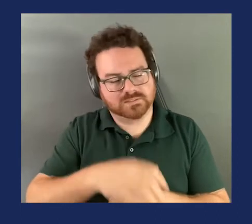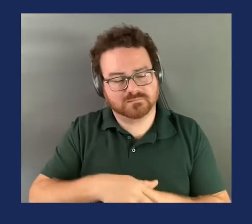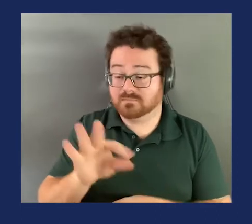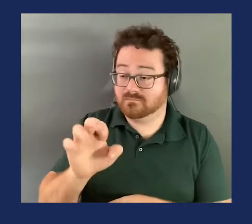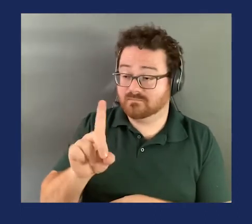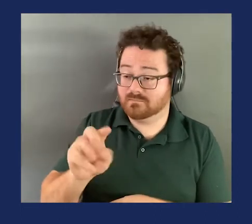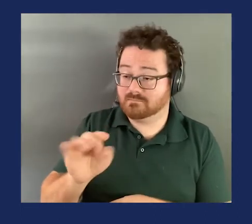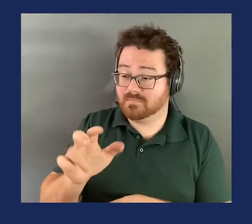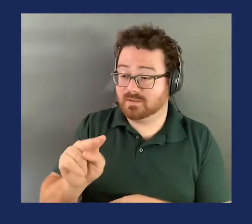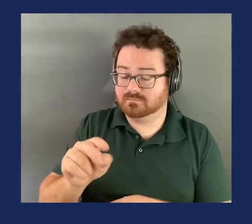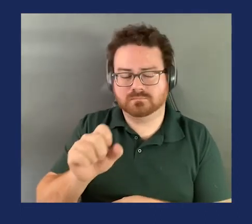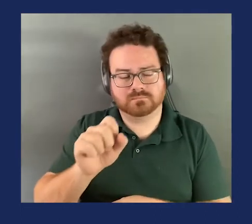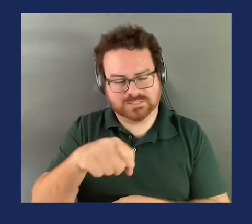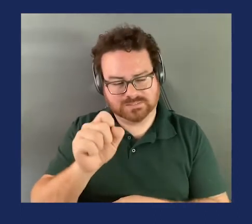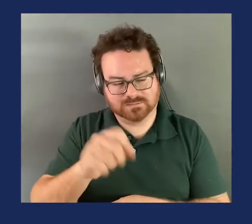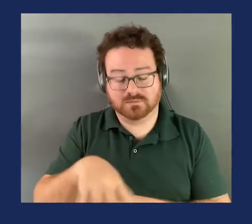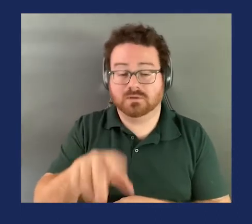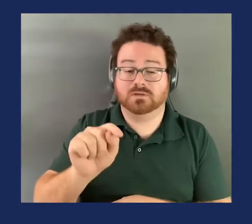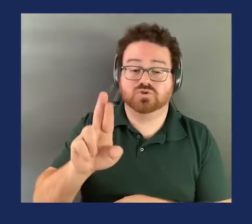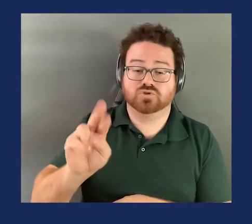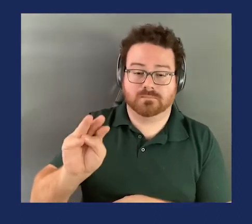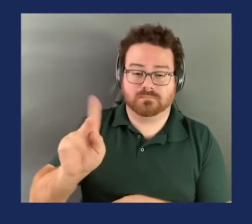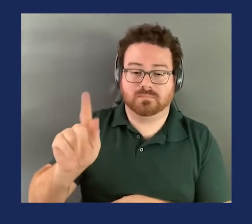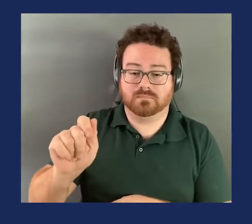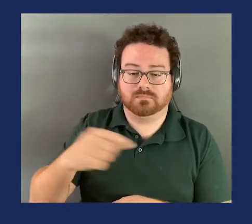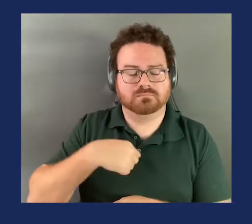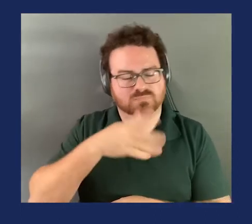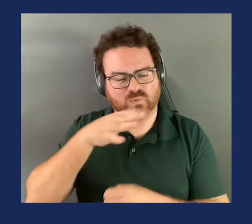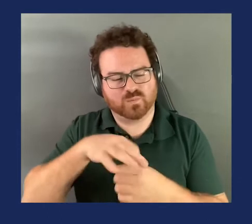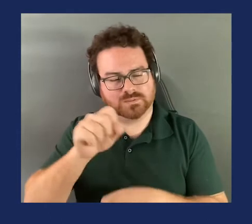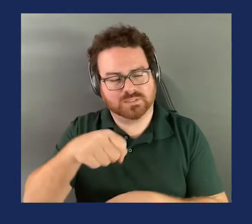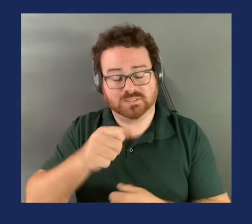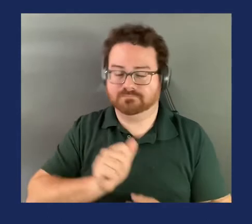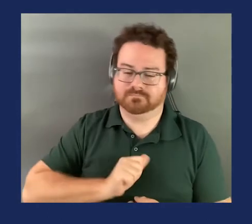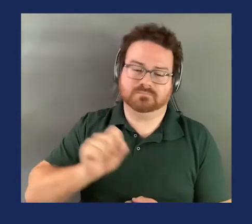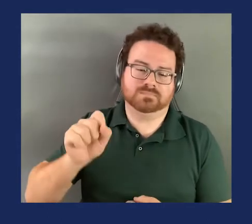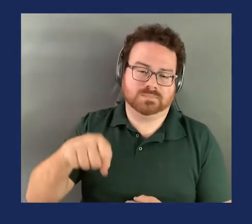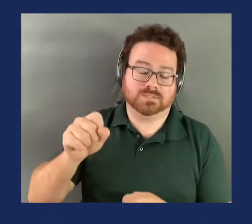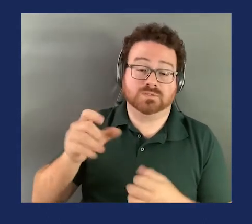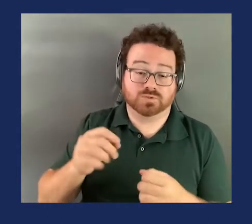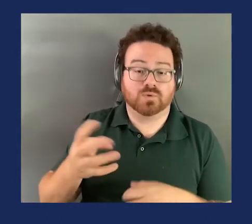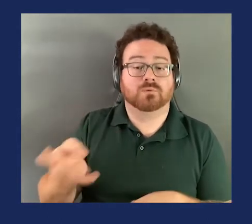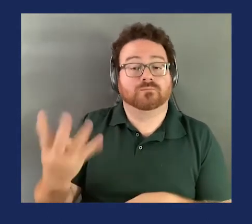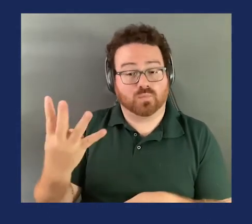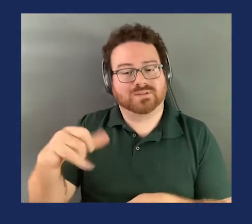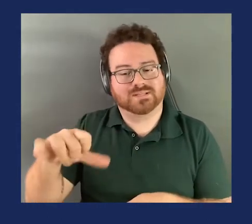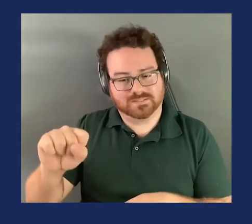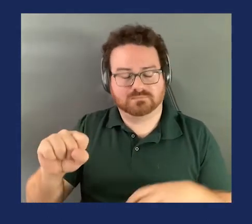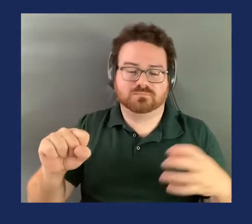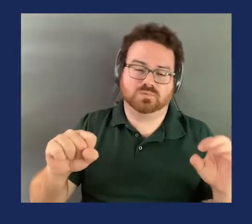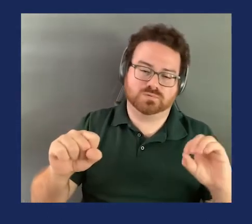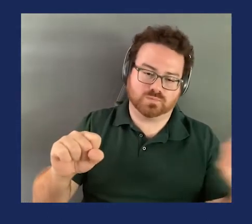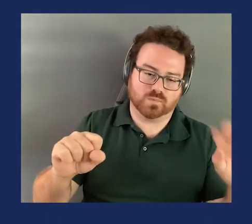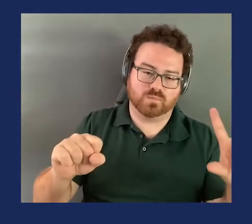I vote yes. Commissioner Trumka? I vote yes. And I vote yes as well. So the yes is a four. The vows are noes or